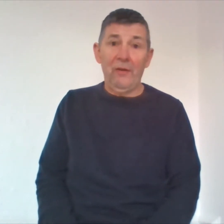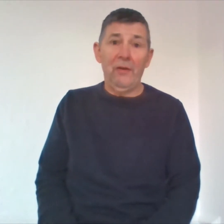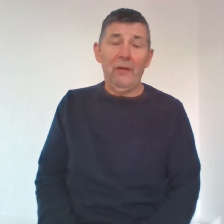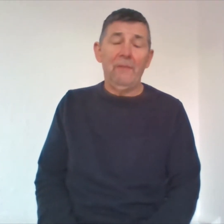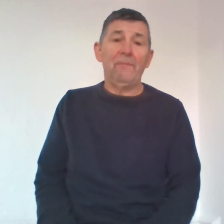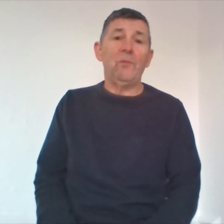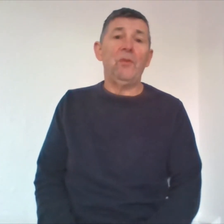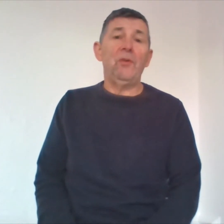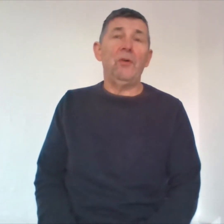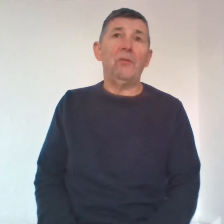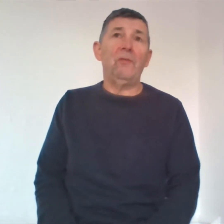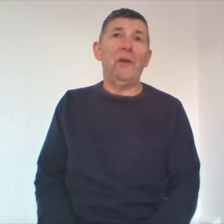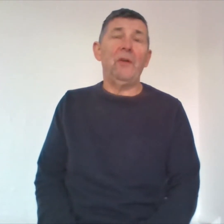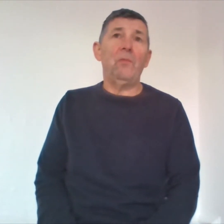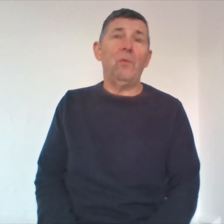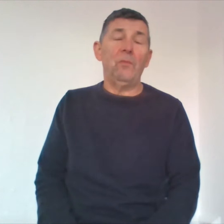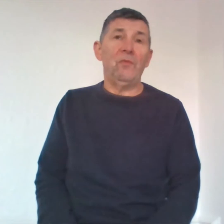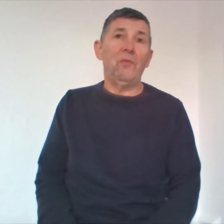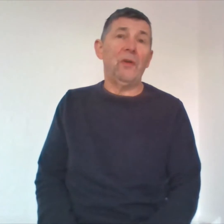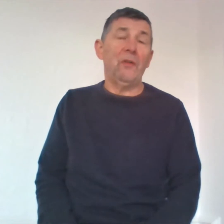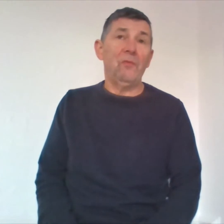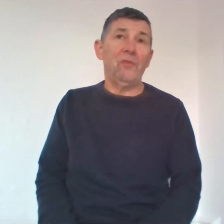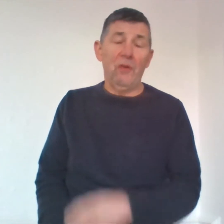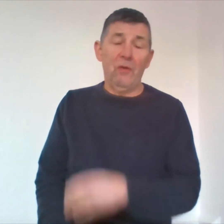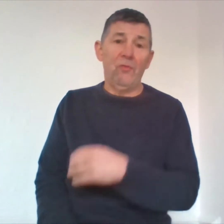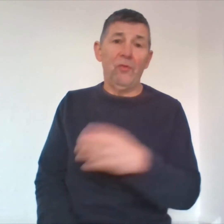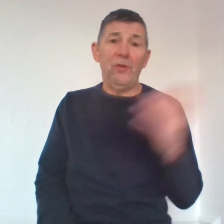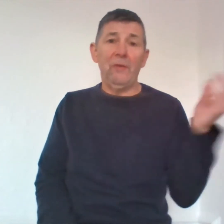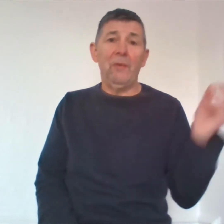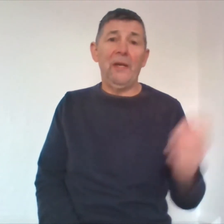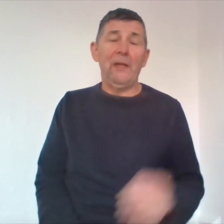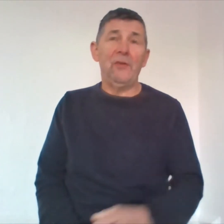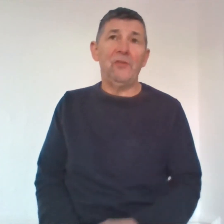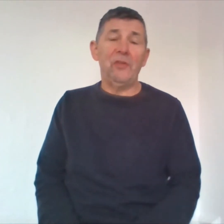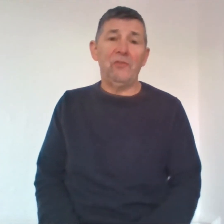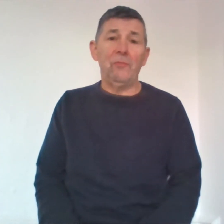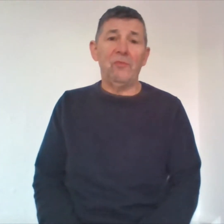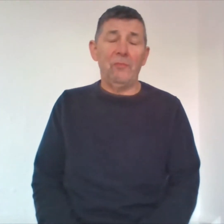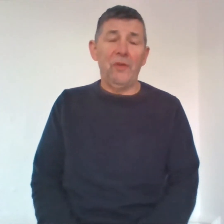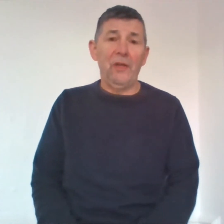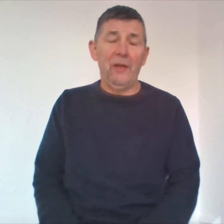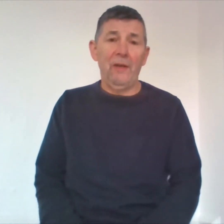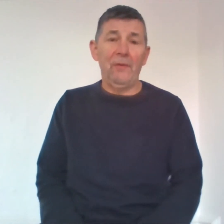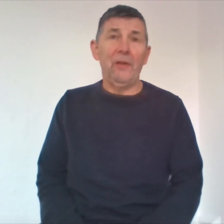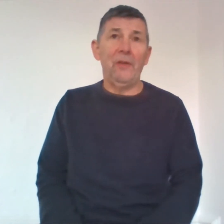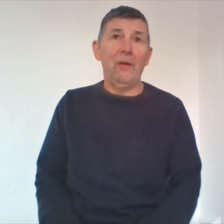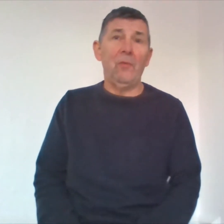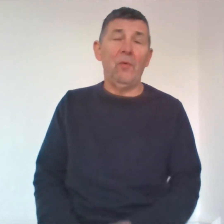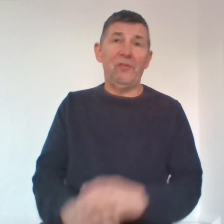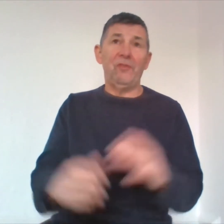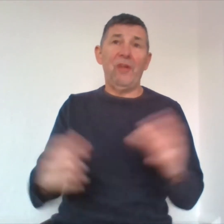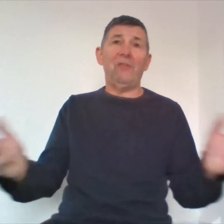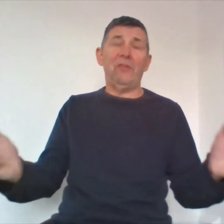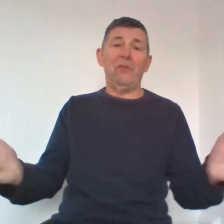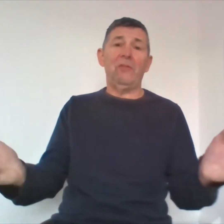with the dog to find out what was going there was a road nearby and she assumed something had happened and there was this accident this